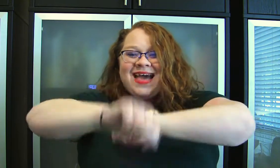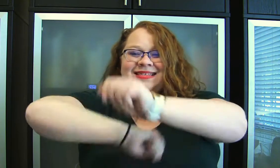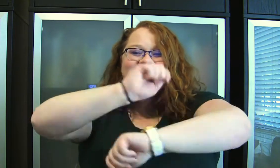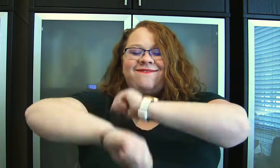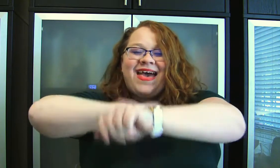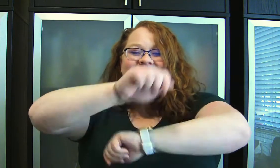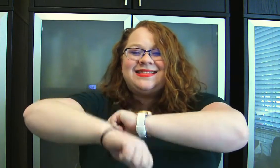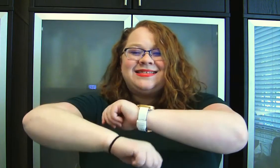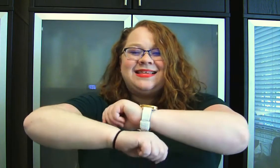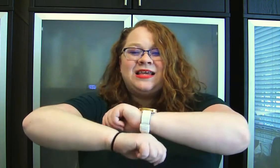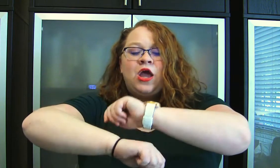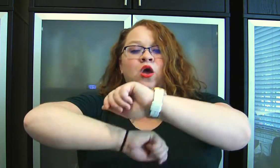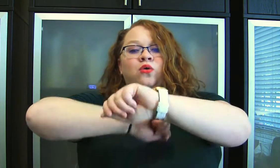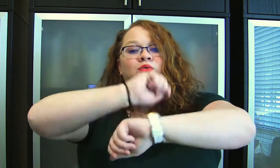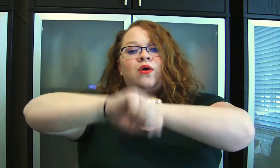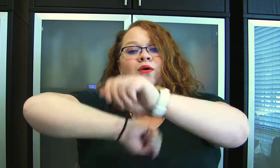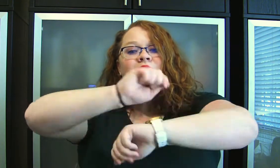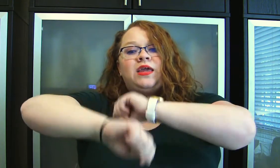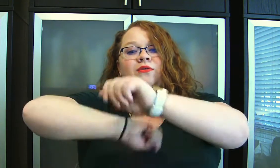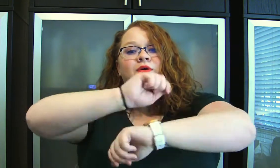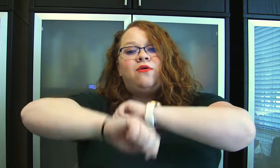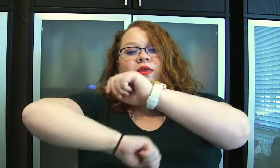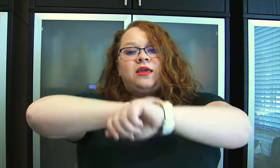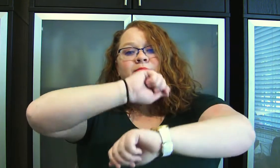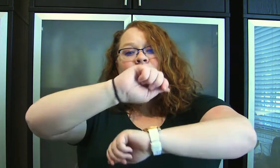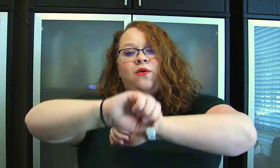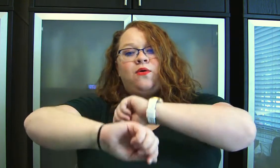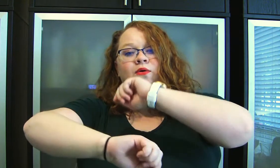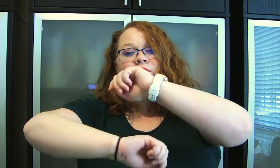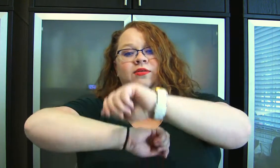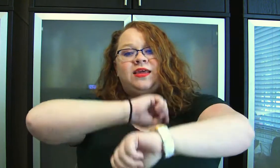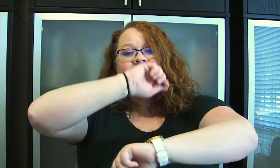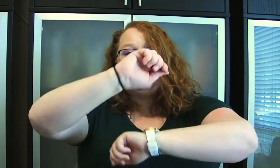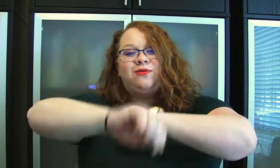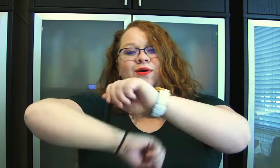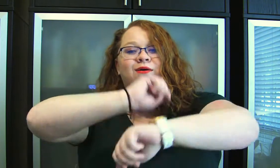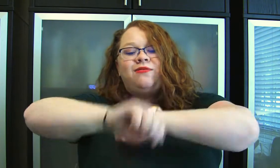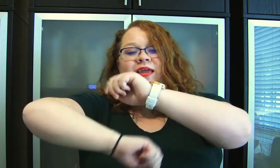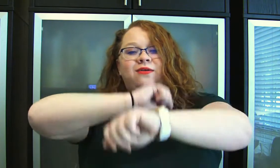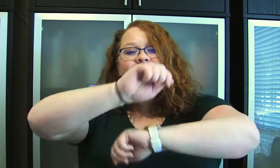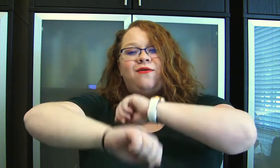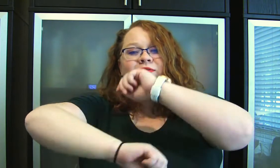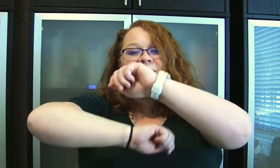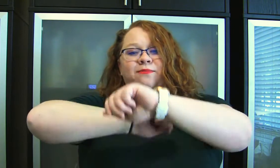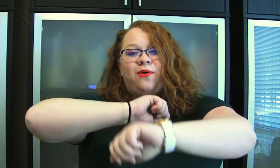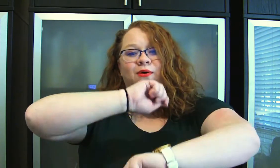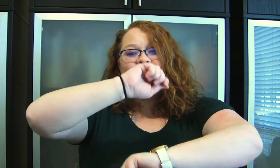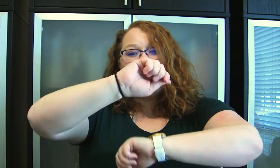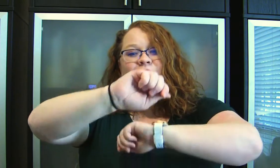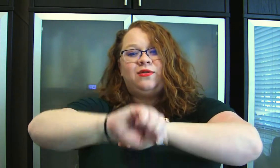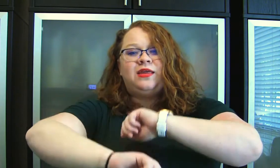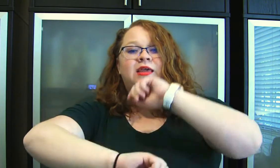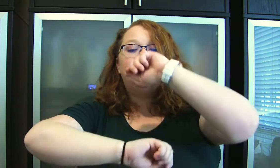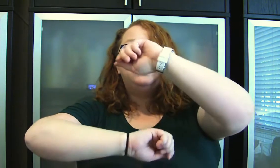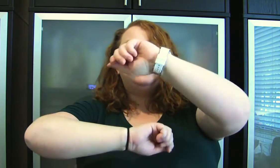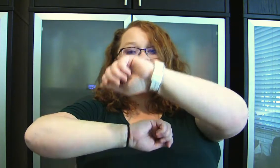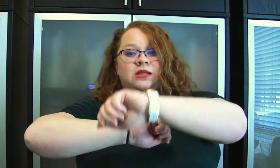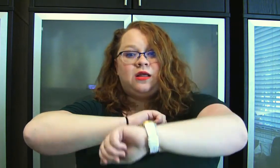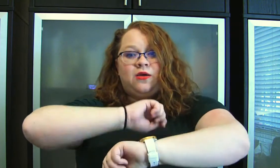fast Rolly roly poly, roly roly poly Slow,